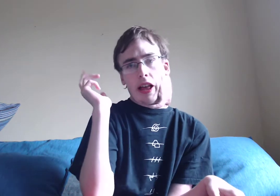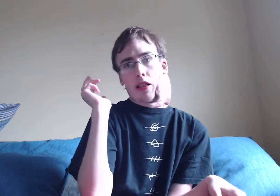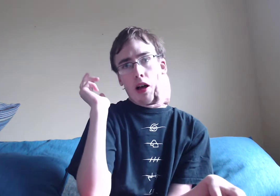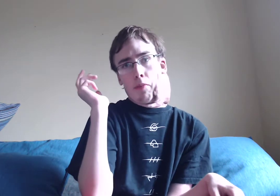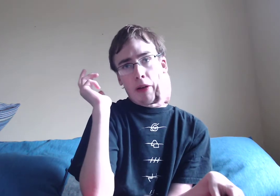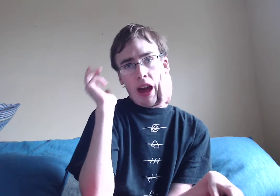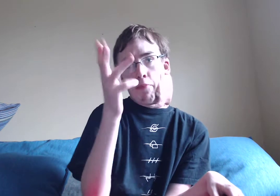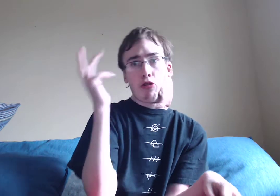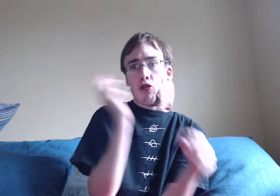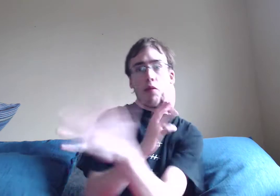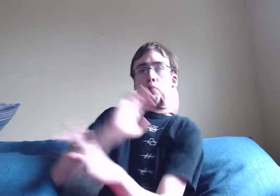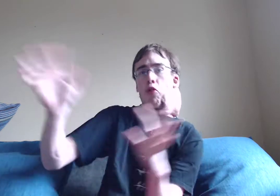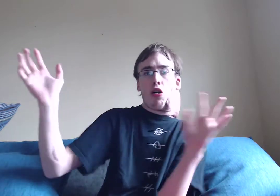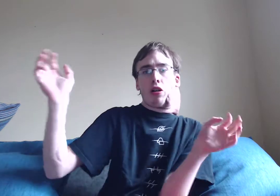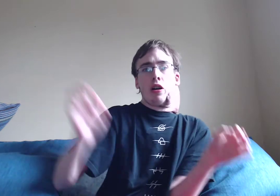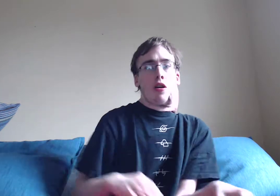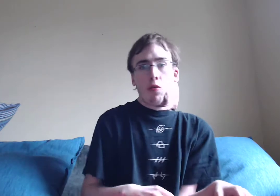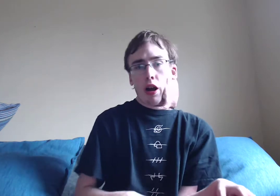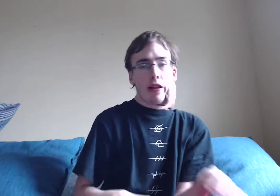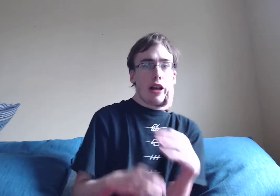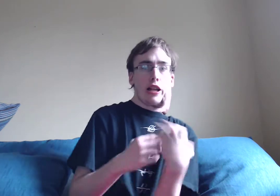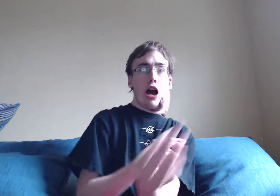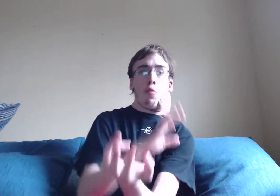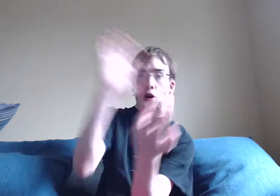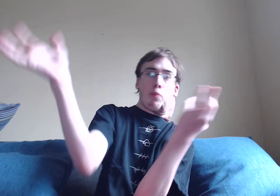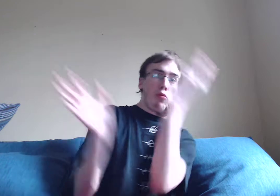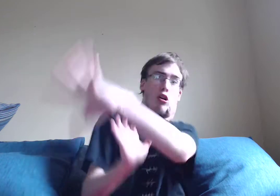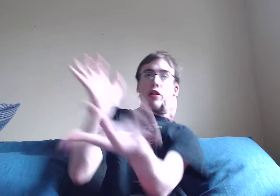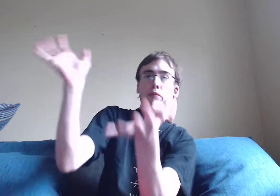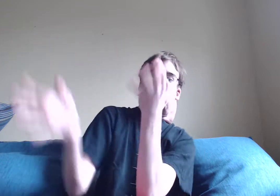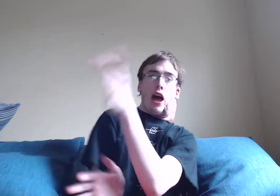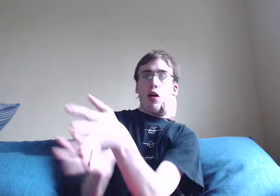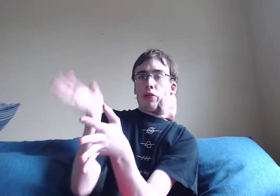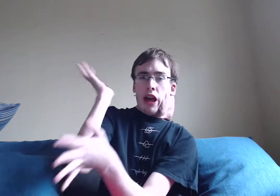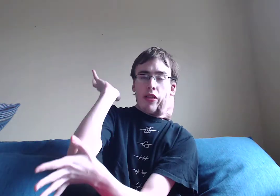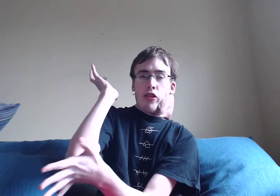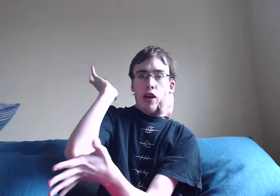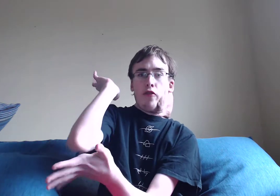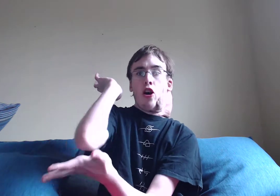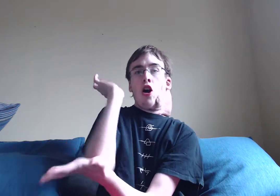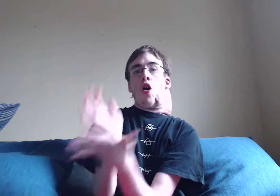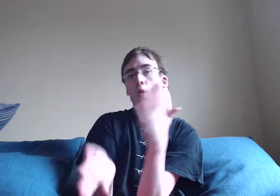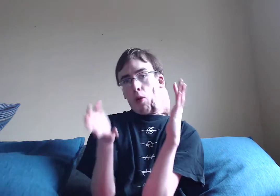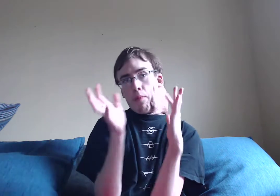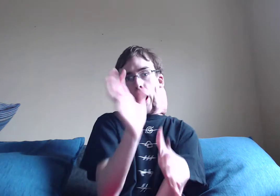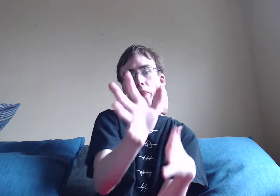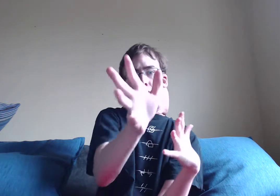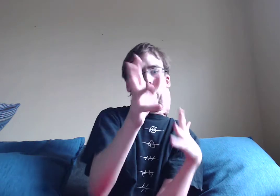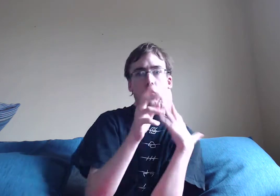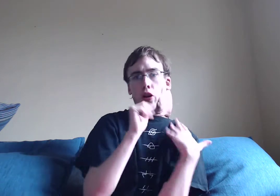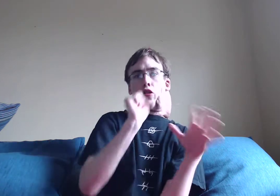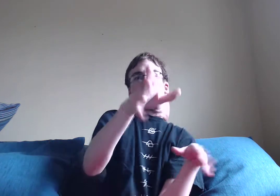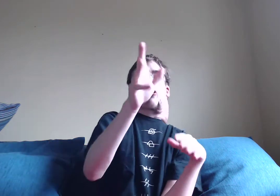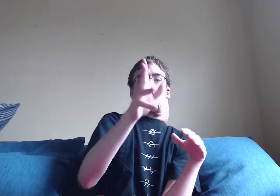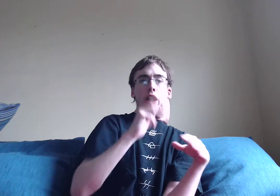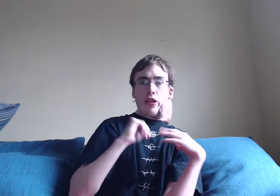some capture of Brooke. We're going to find out where Brooke is being held captive. Or maybe it is one of those situations